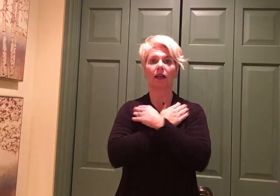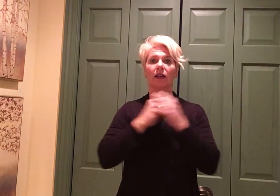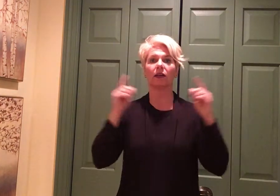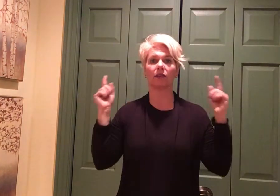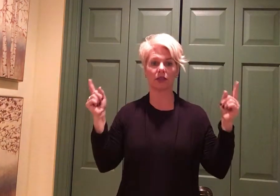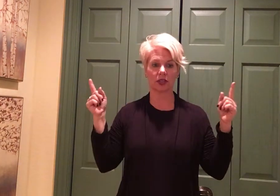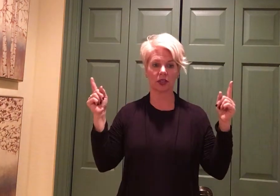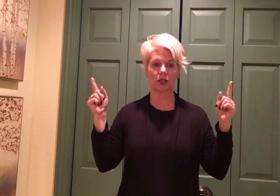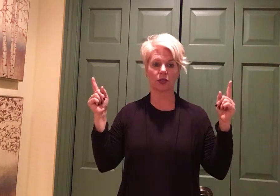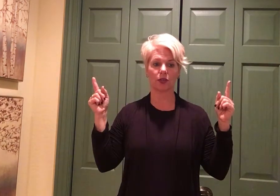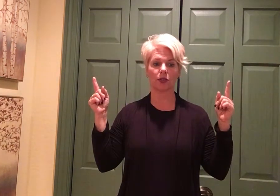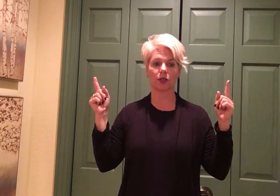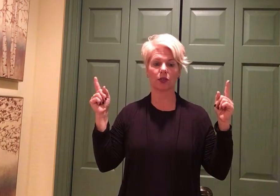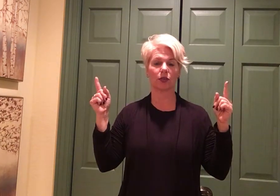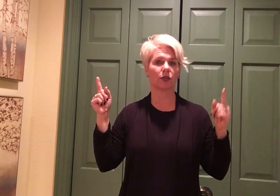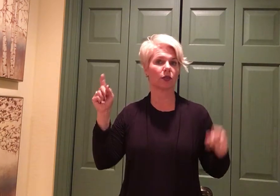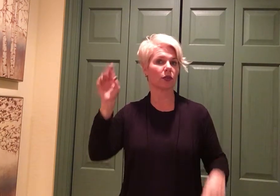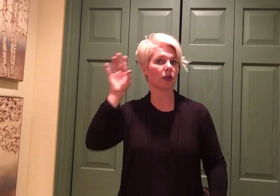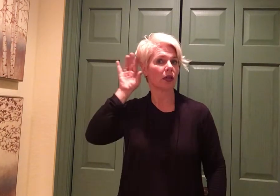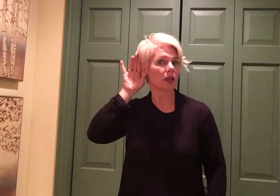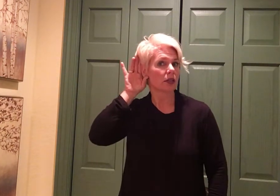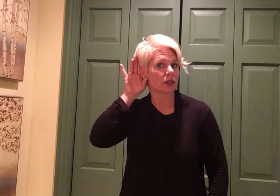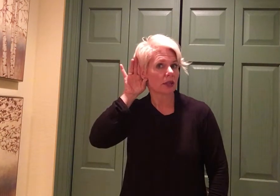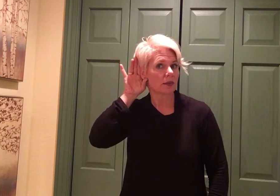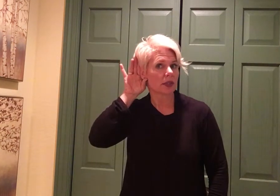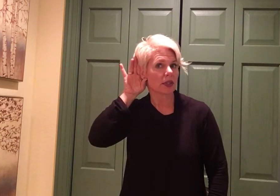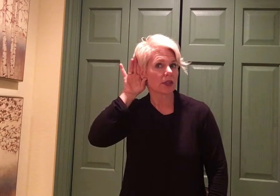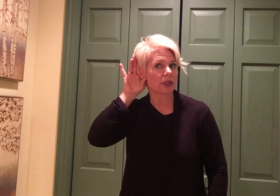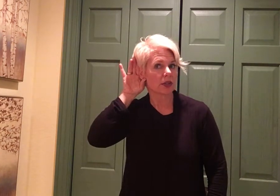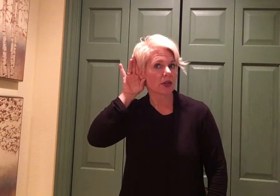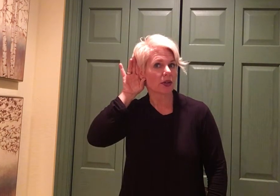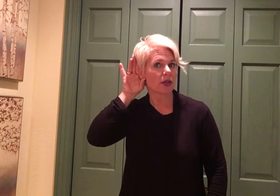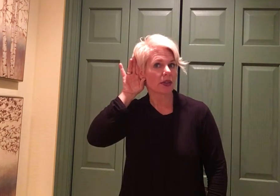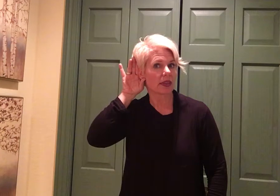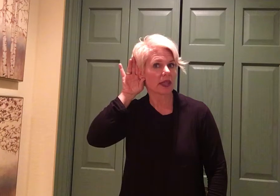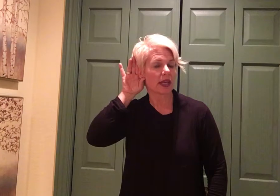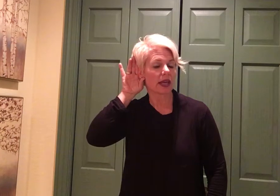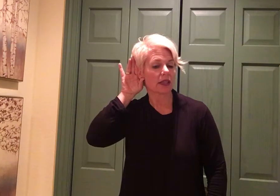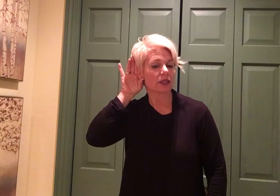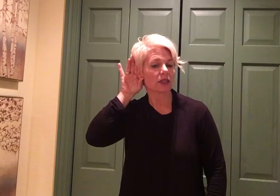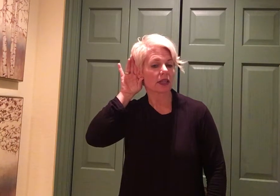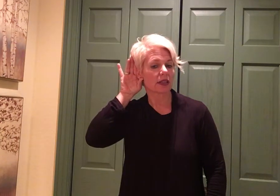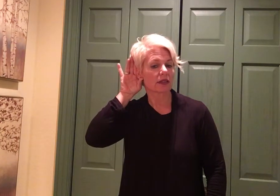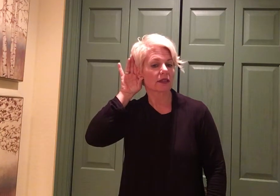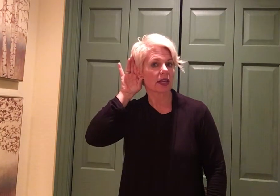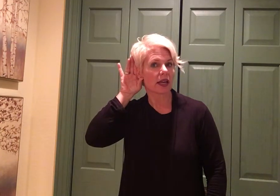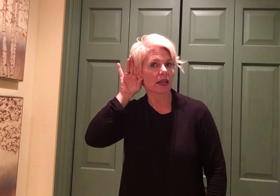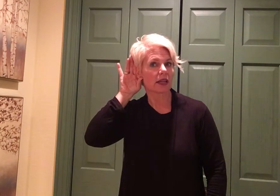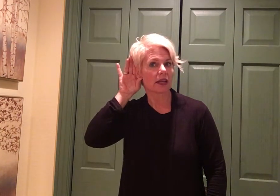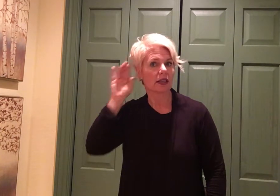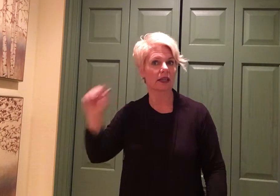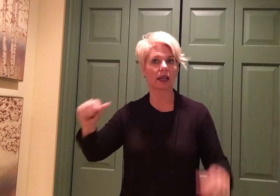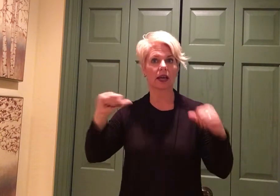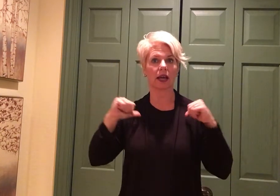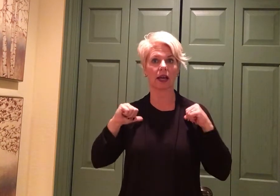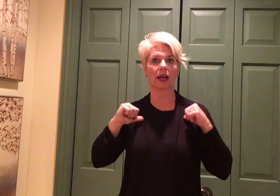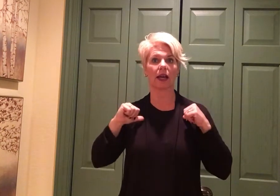you. Shepherds heard the angels saying, I